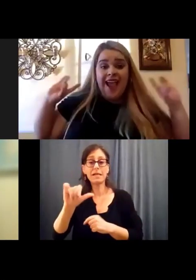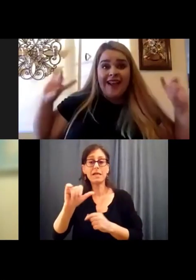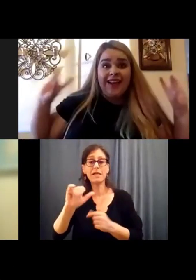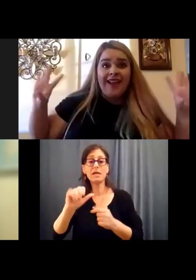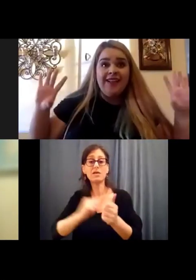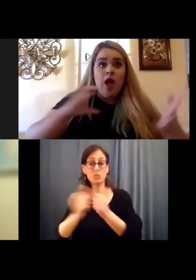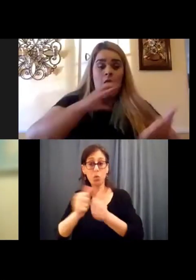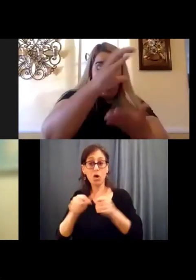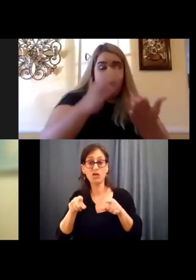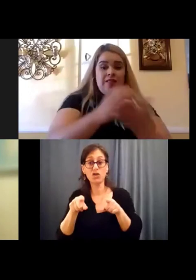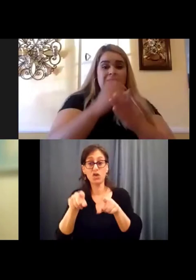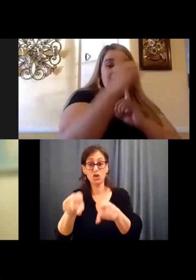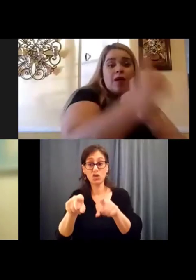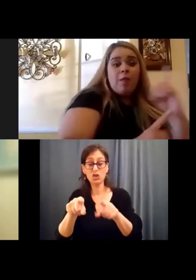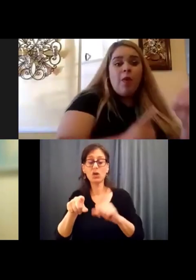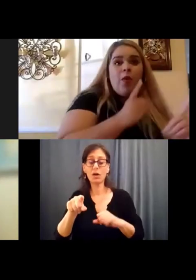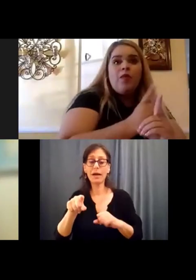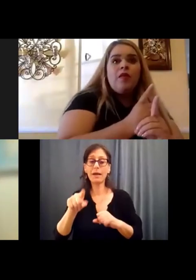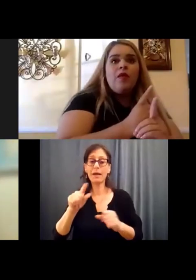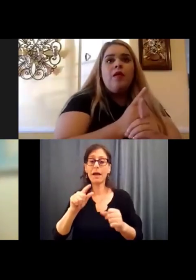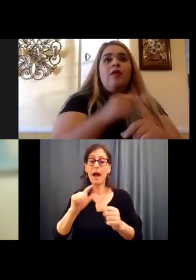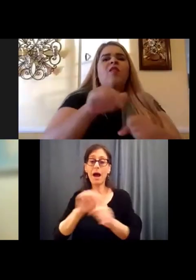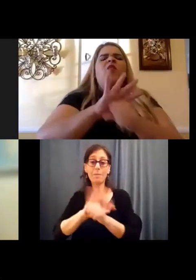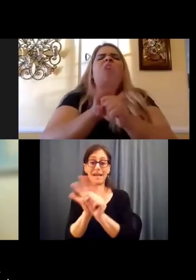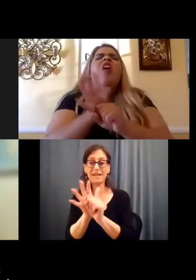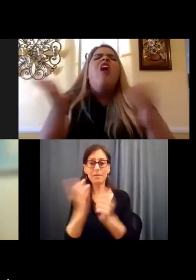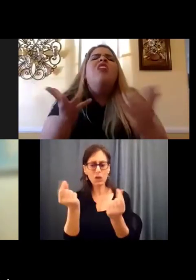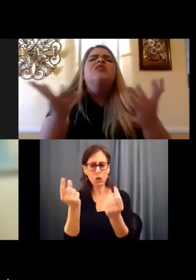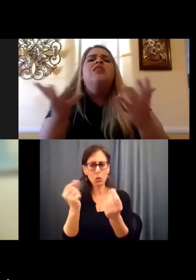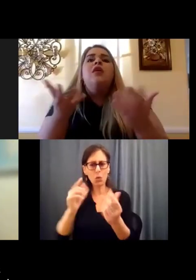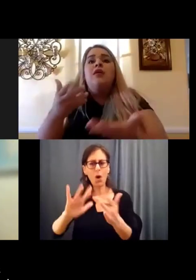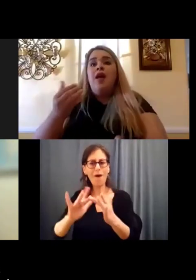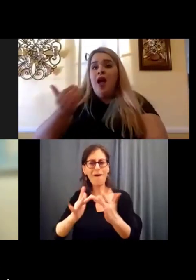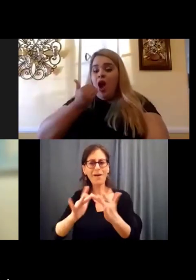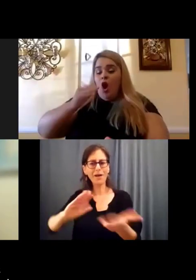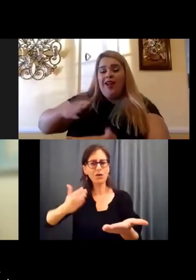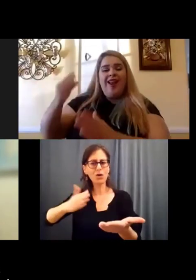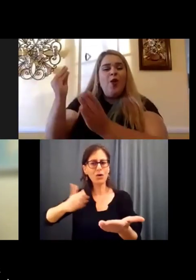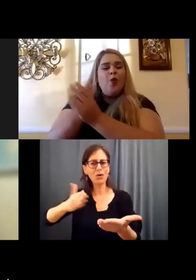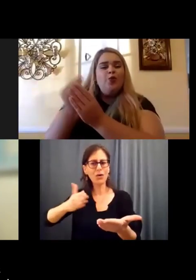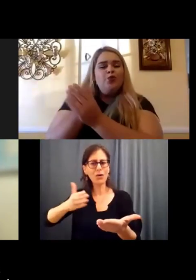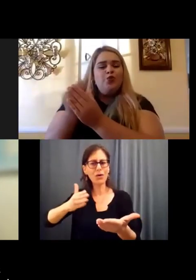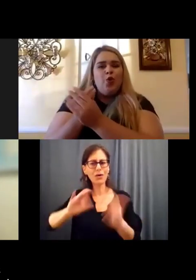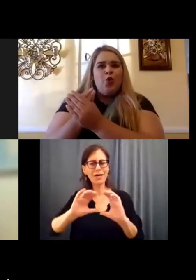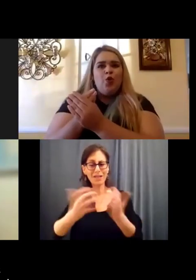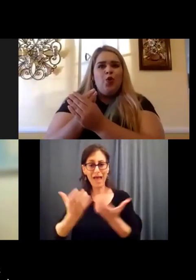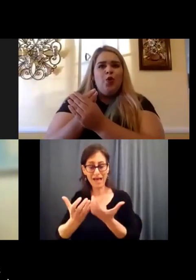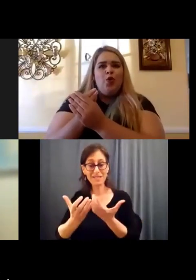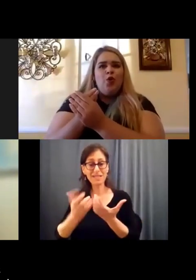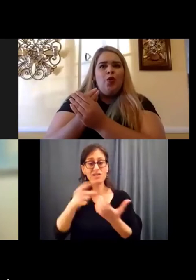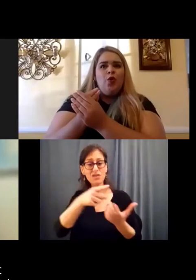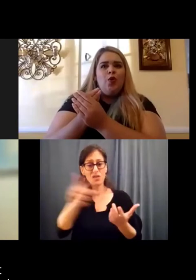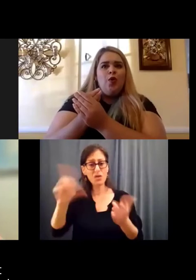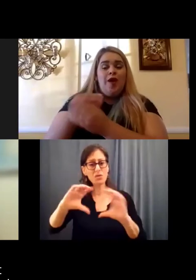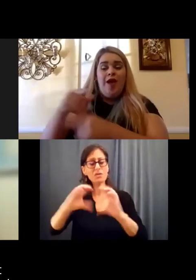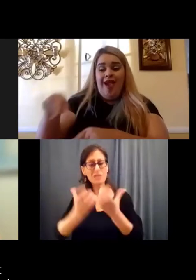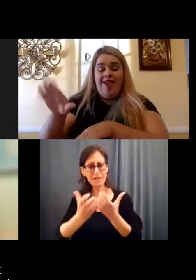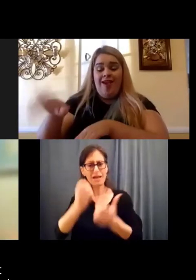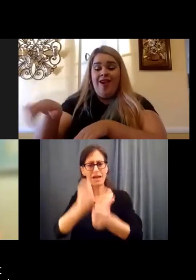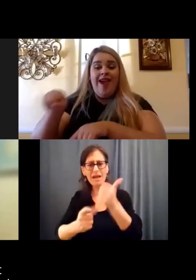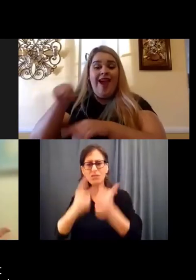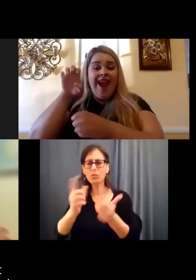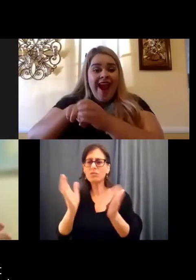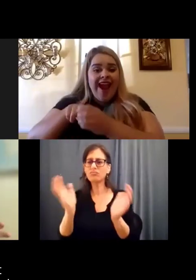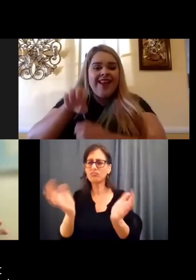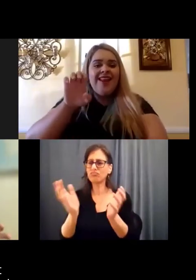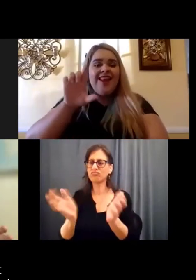were cooking classes online and, and those classes that they were doing, everybody was talking about